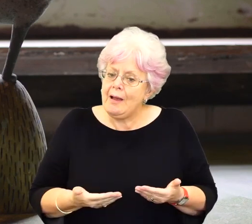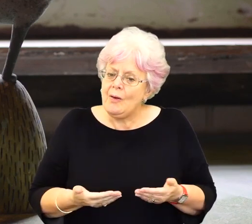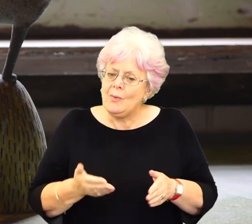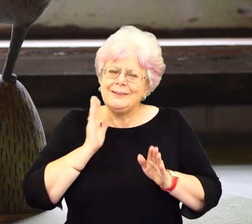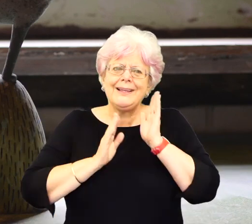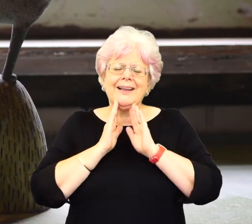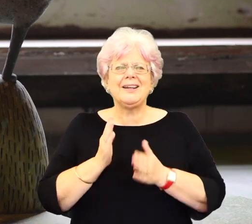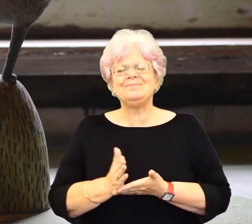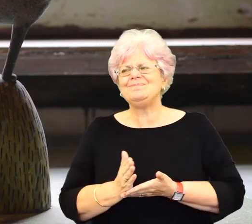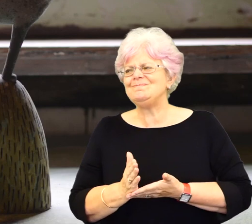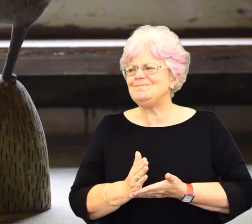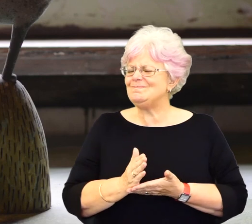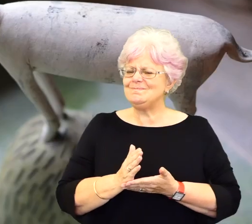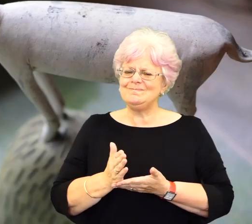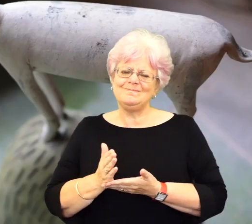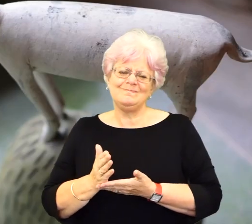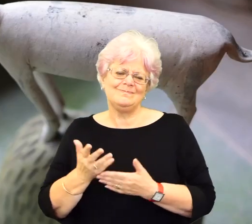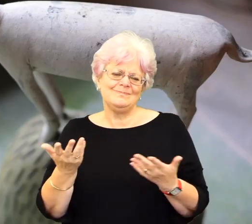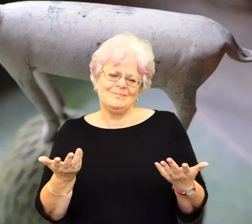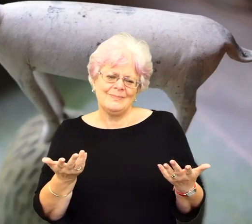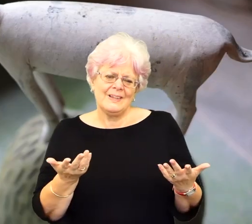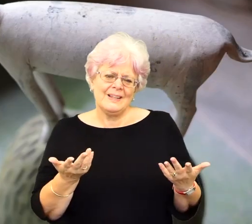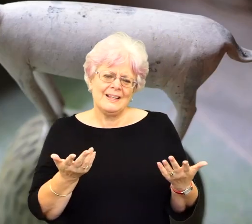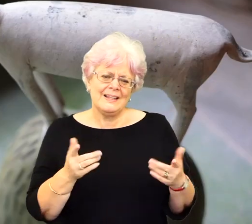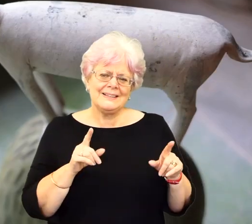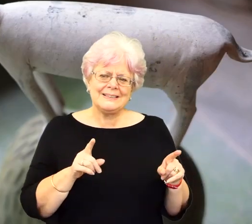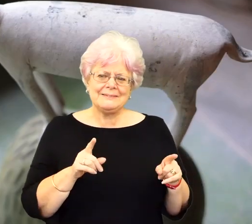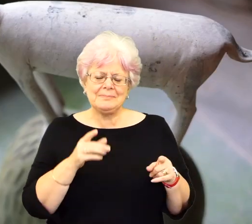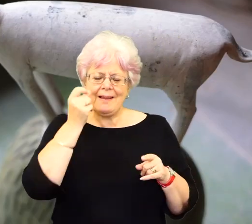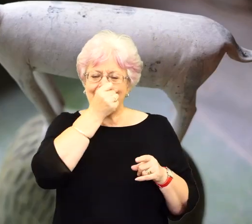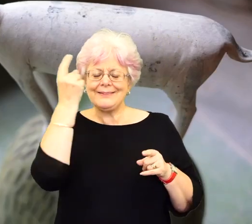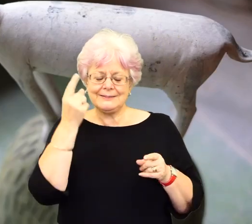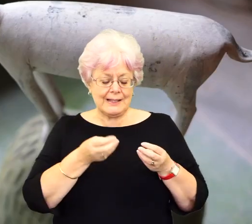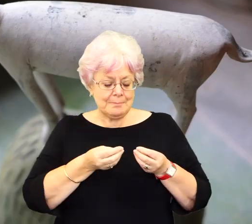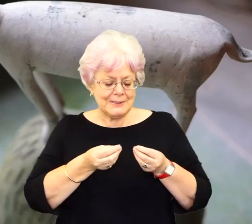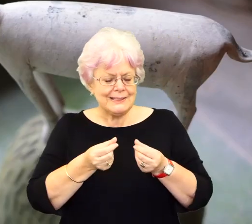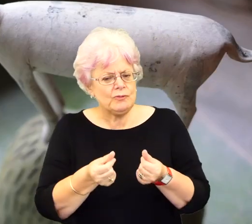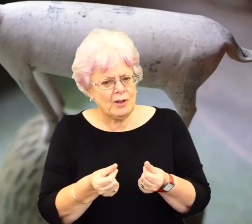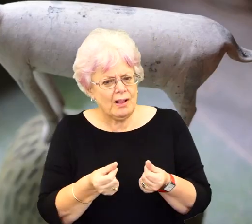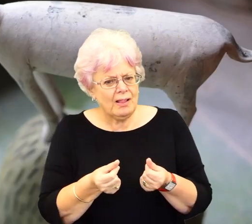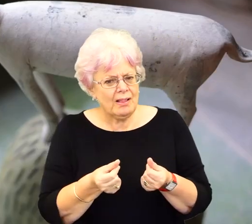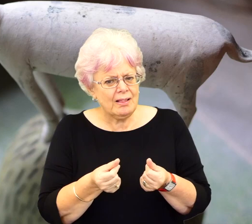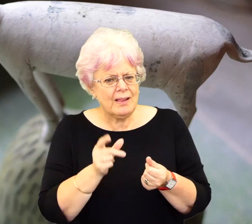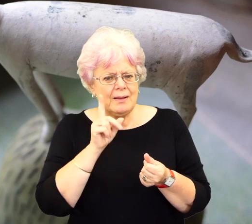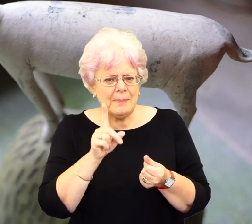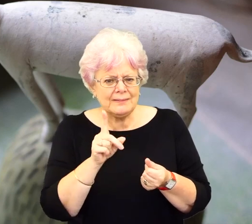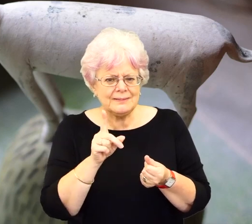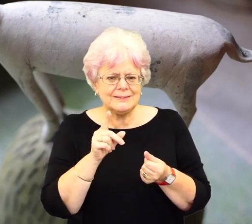now than when I was younger. But, um, I think skills and understanding of the material and things like that just take time to,